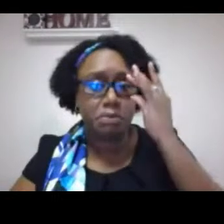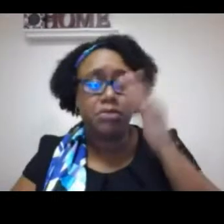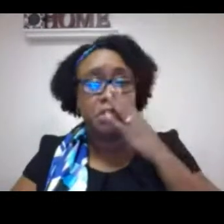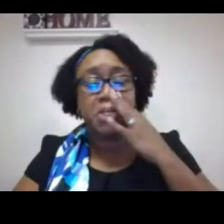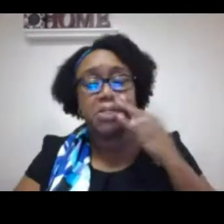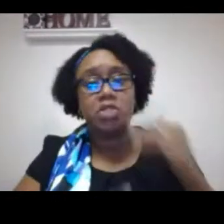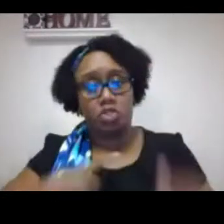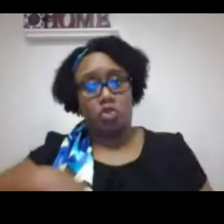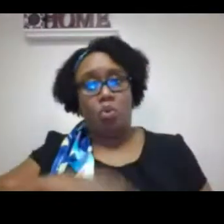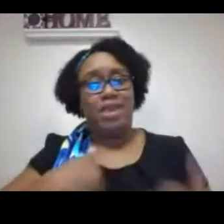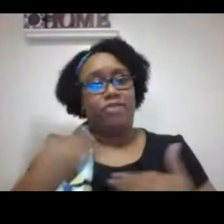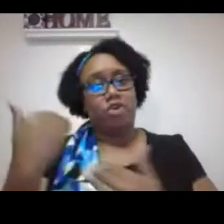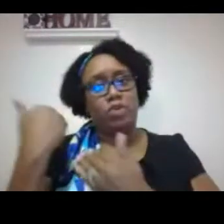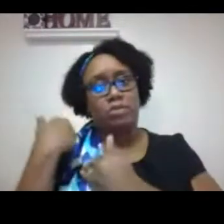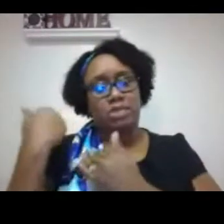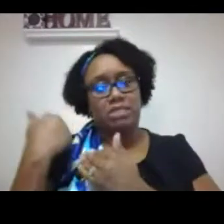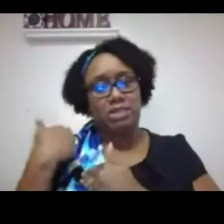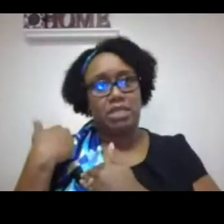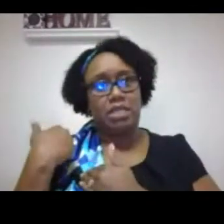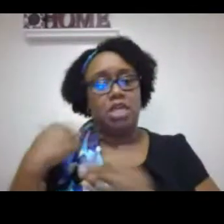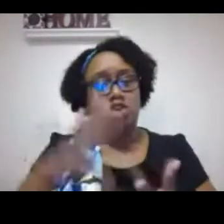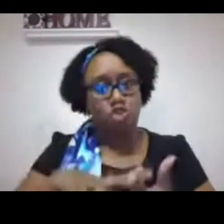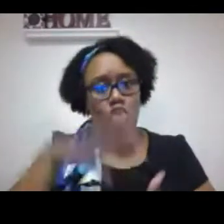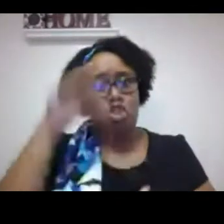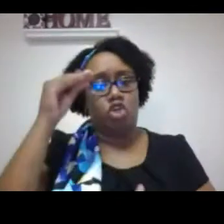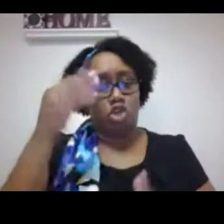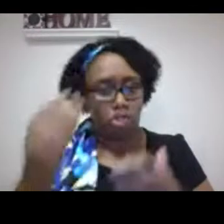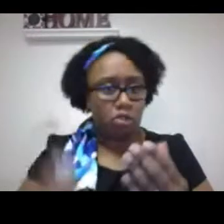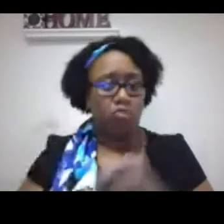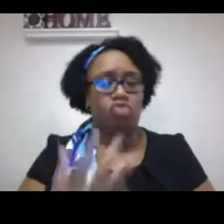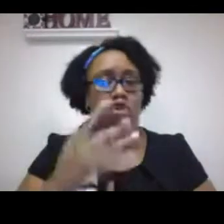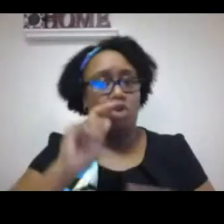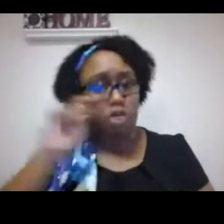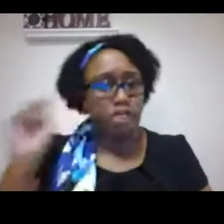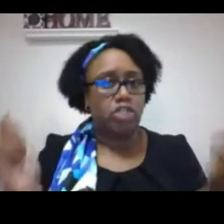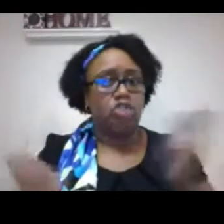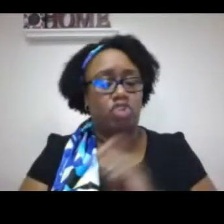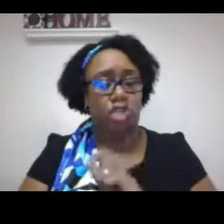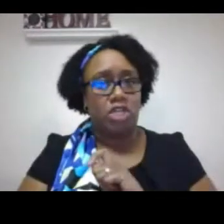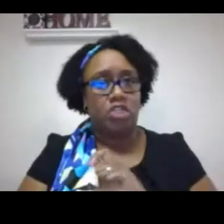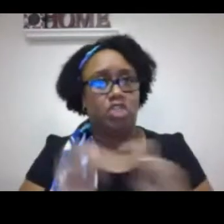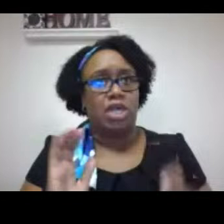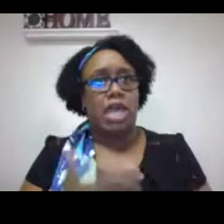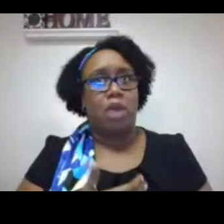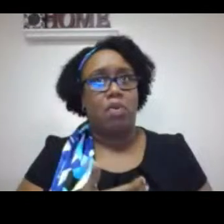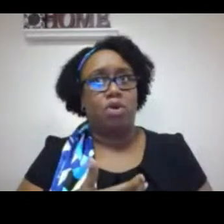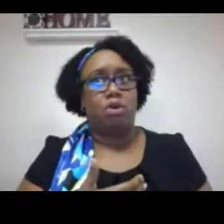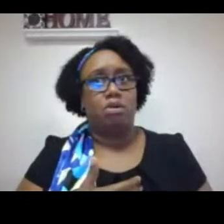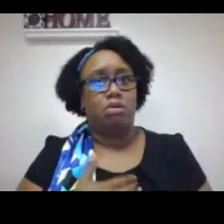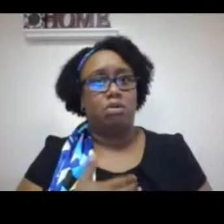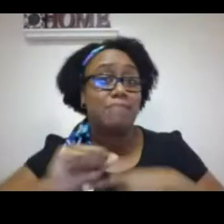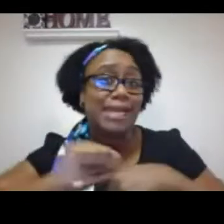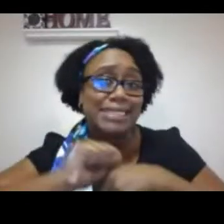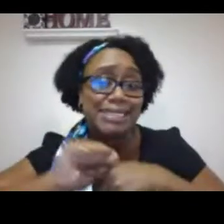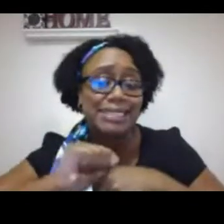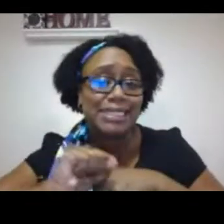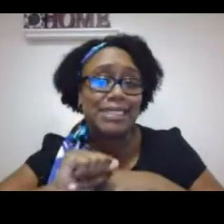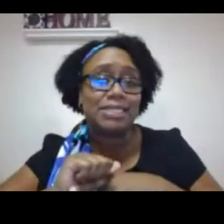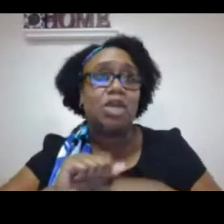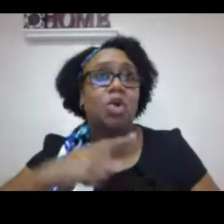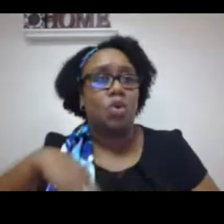is providing incorrect information. We are responsible